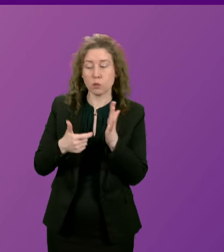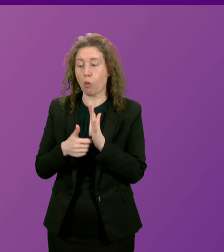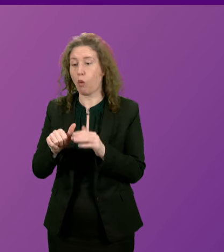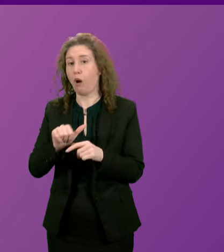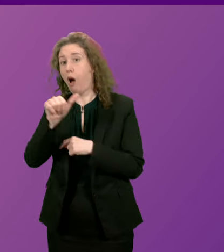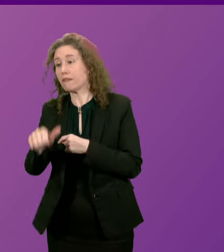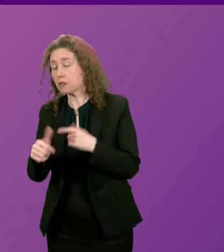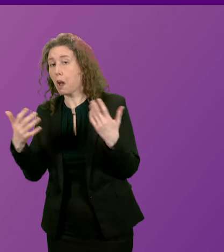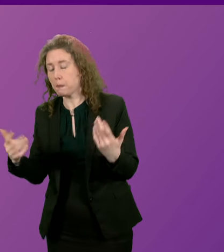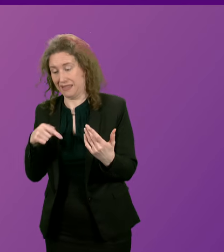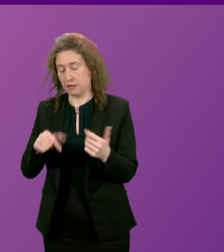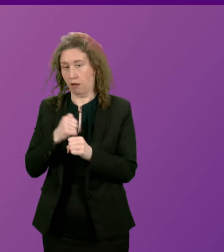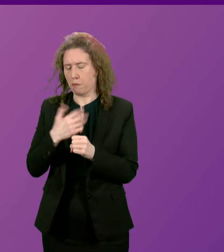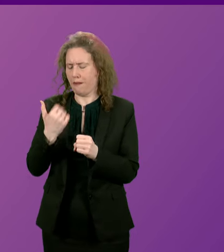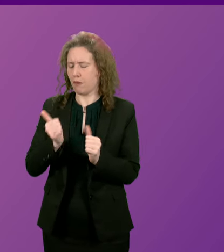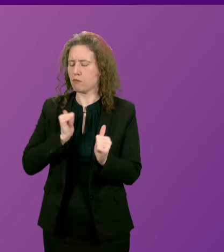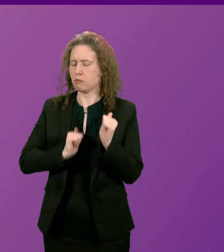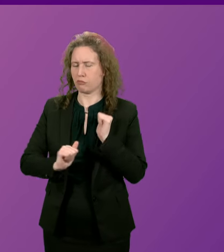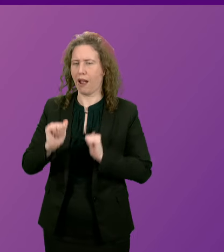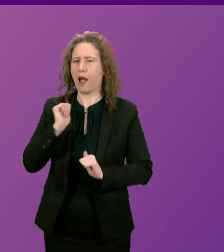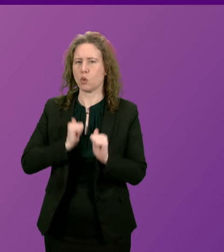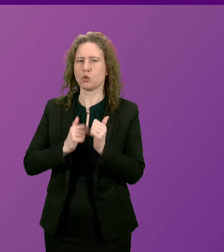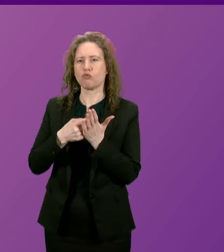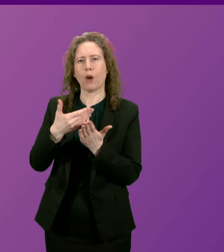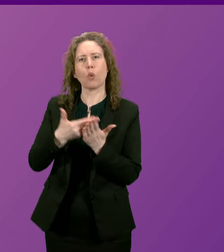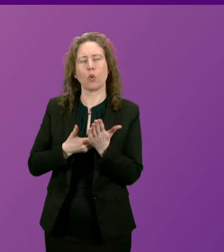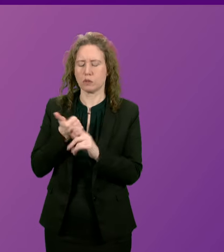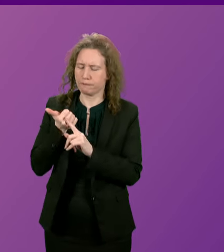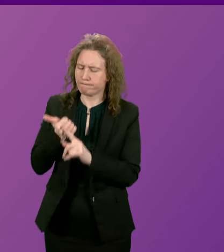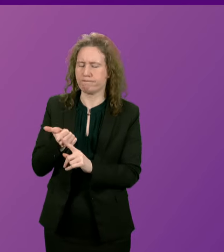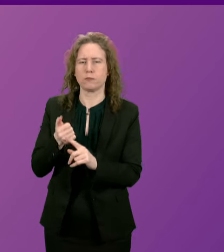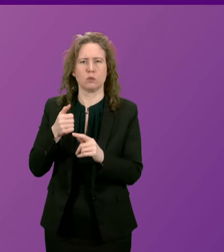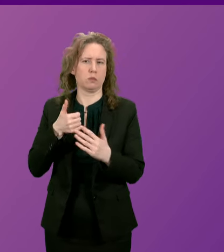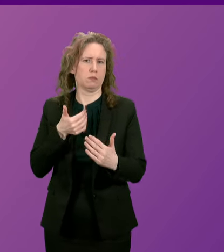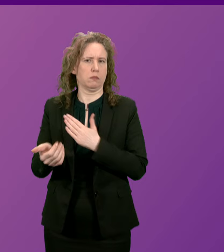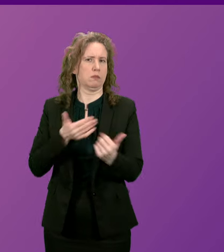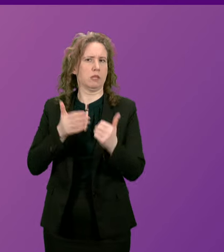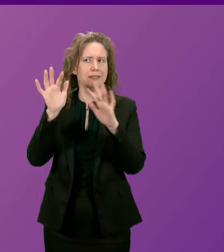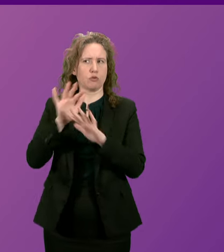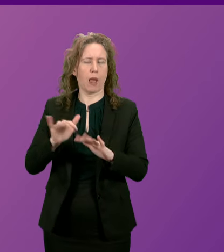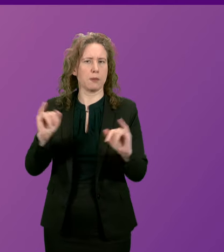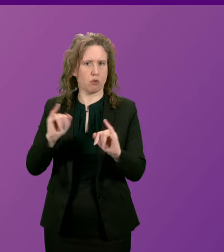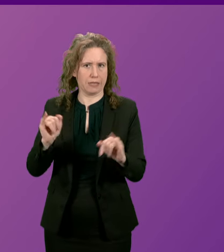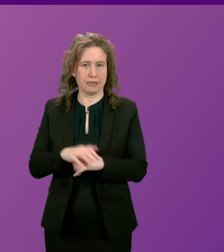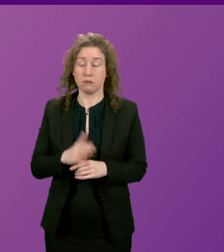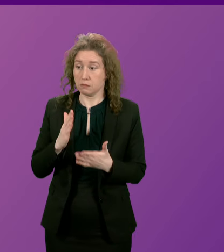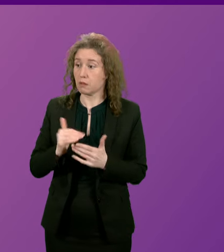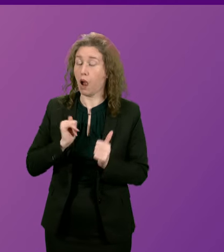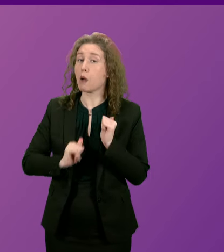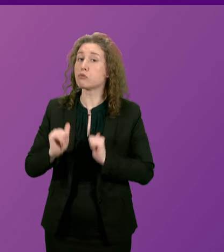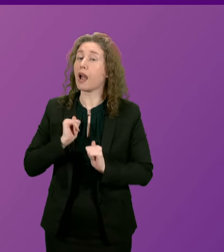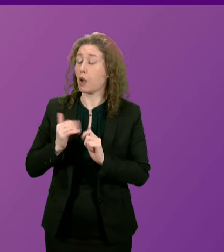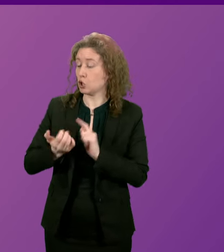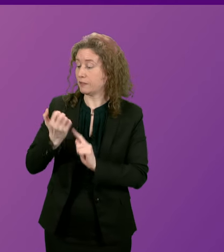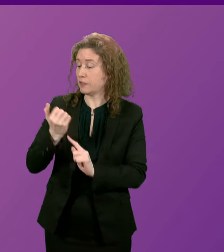has a very proud track record of standing up to tackle the climate crisis and of course we are proud of the